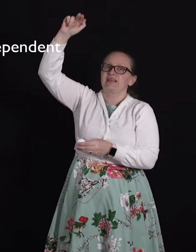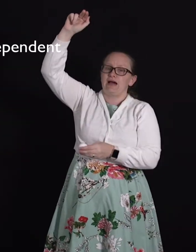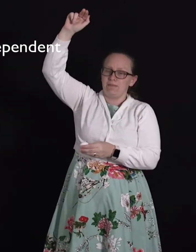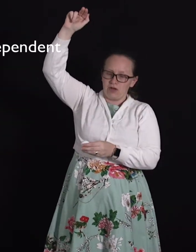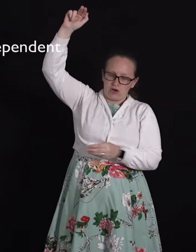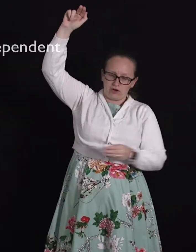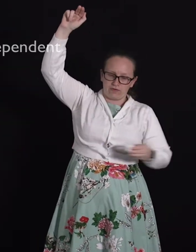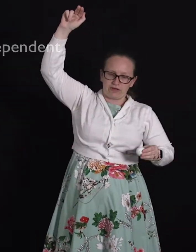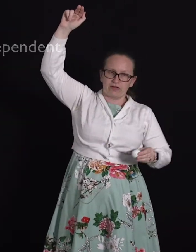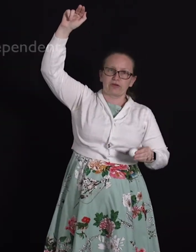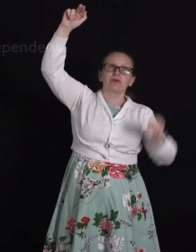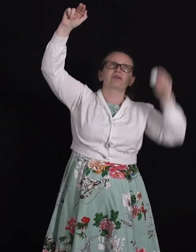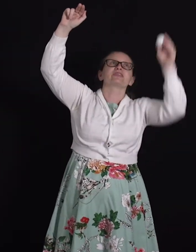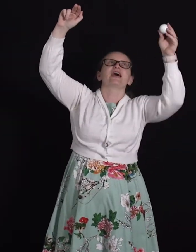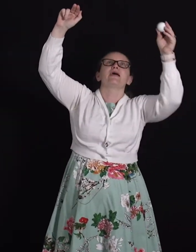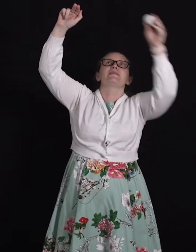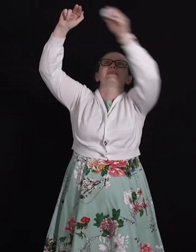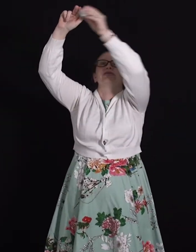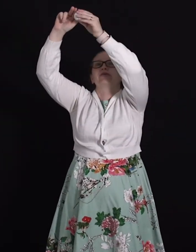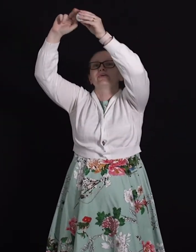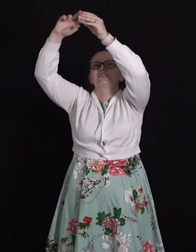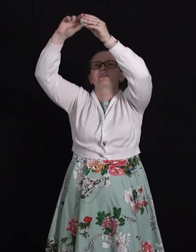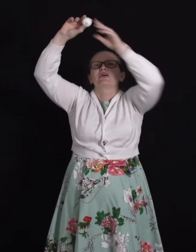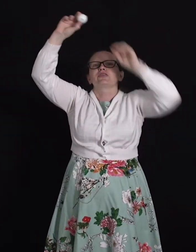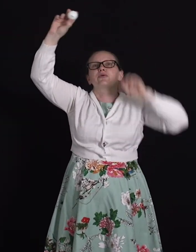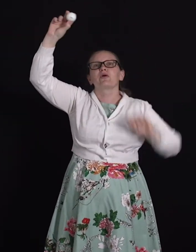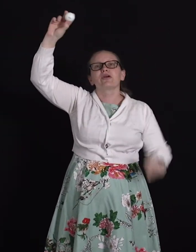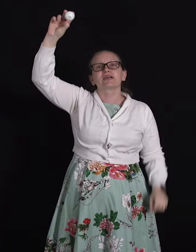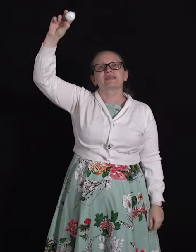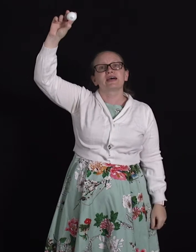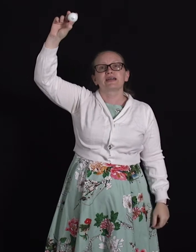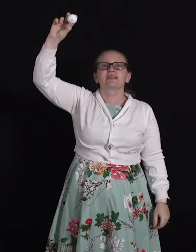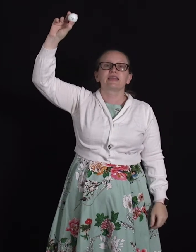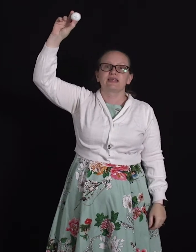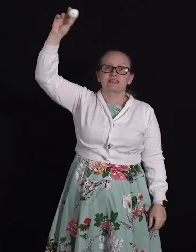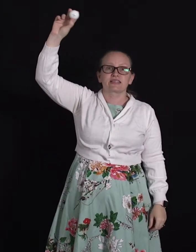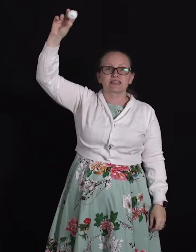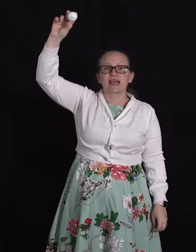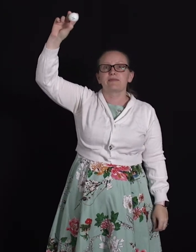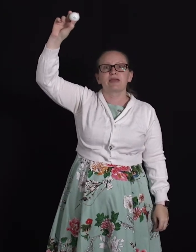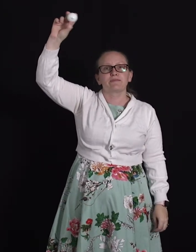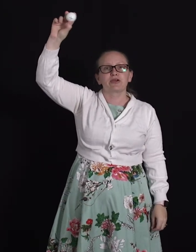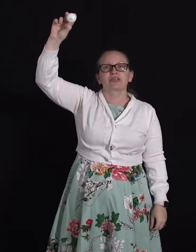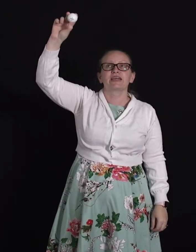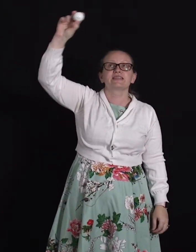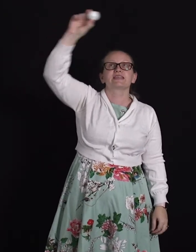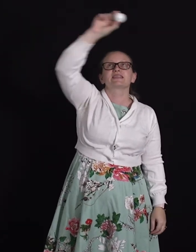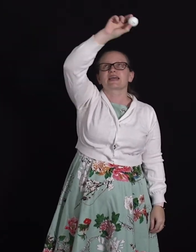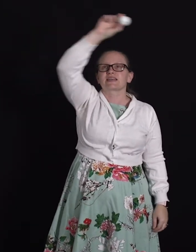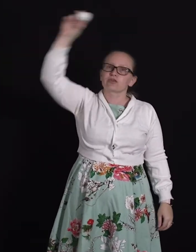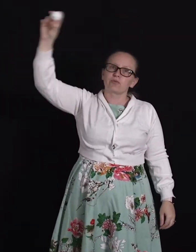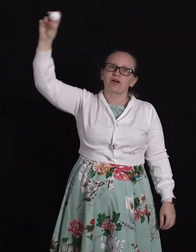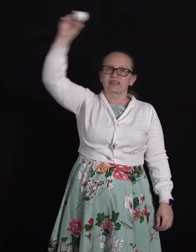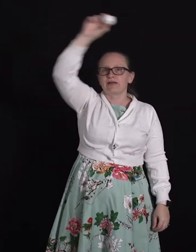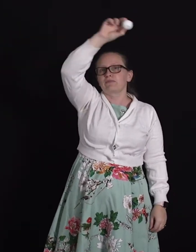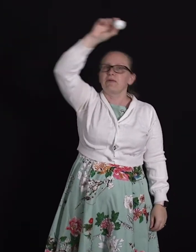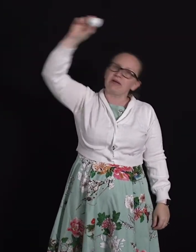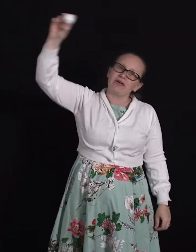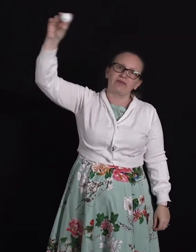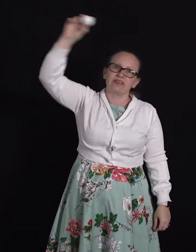up or if I go across up and across. The work done is the same in both cases as the work done while we go in